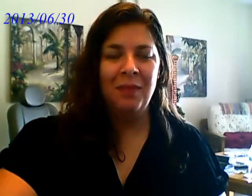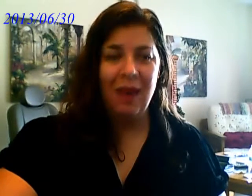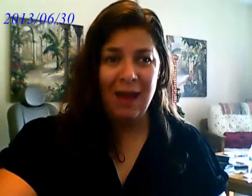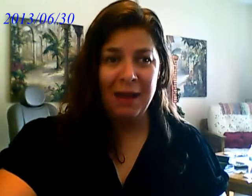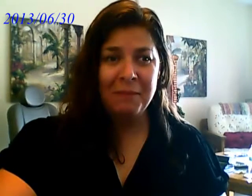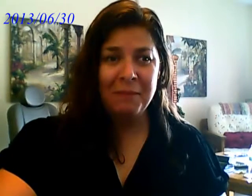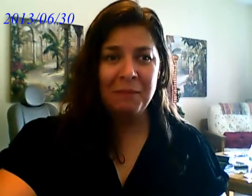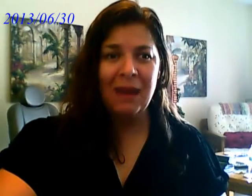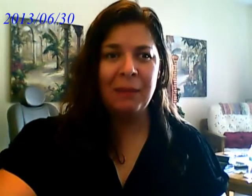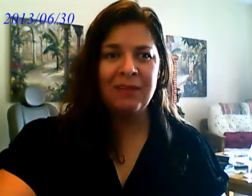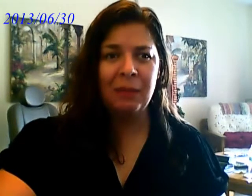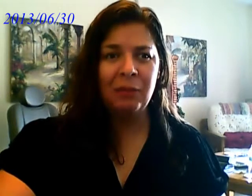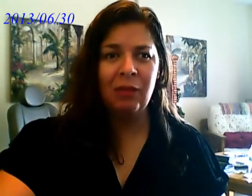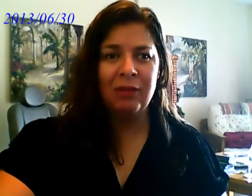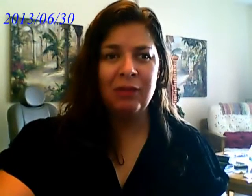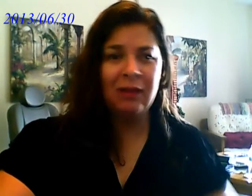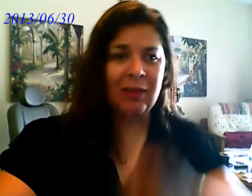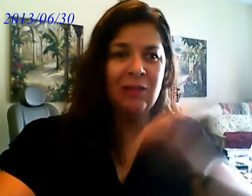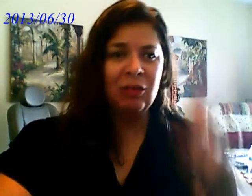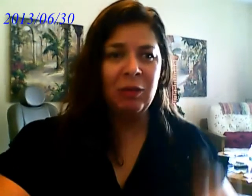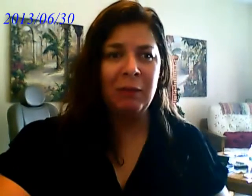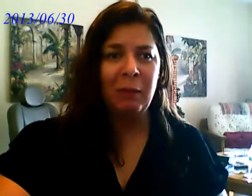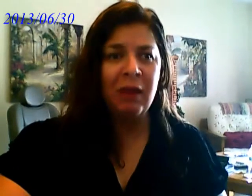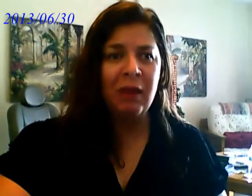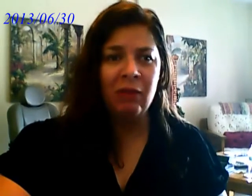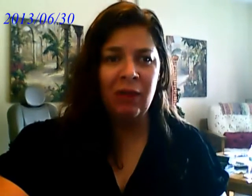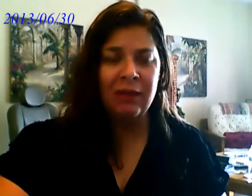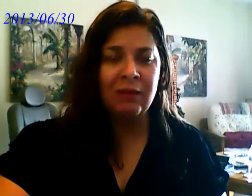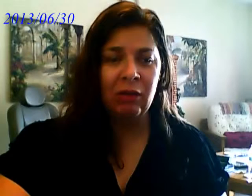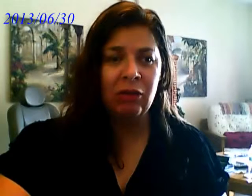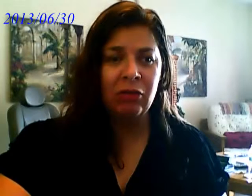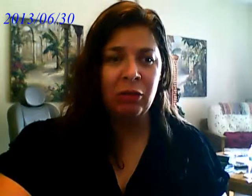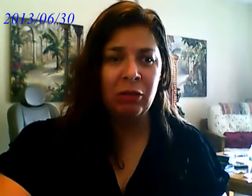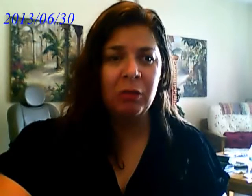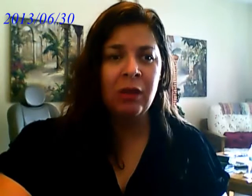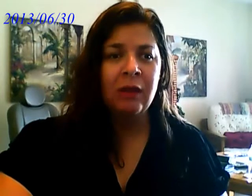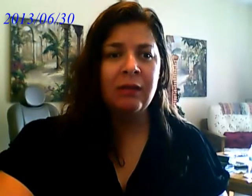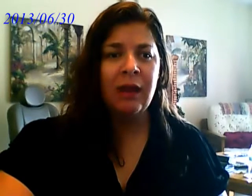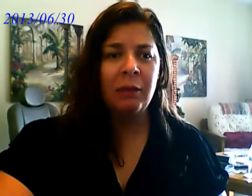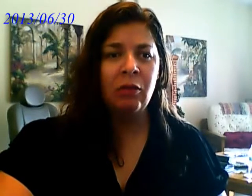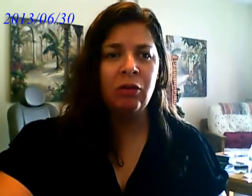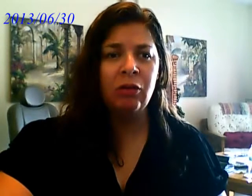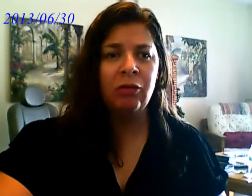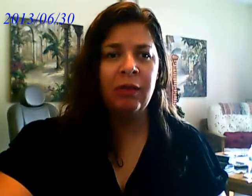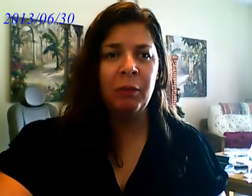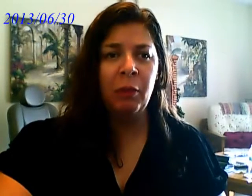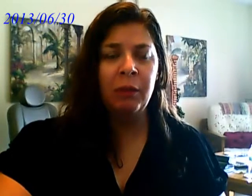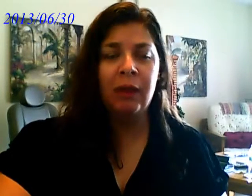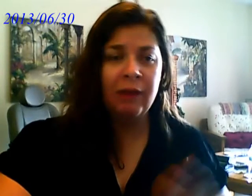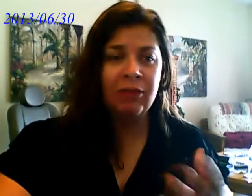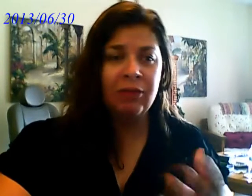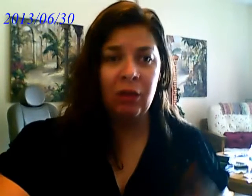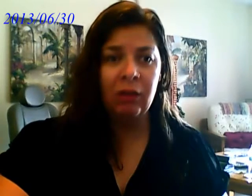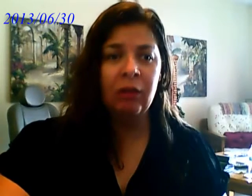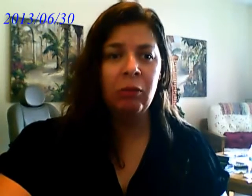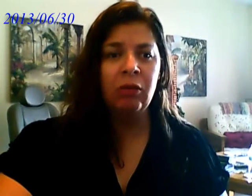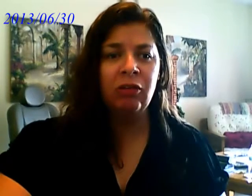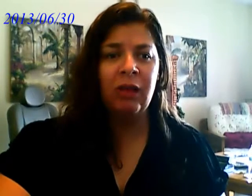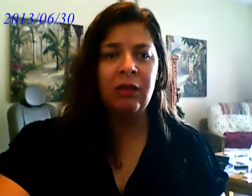Hi, my name is Savannah Rosnick, and this is one of my many readings here on YouTube. Today I'm going to read the poem, Love Song, which is